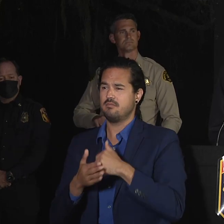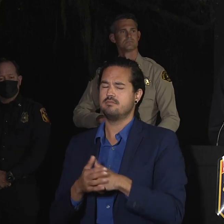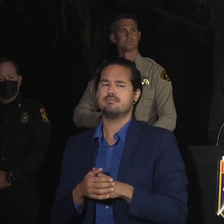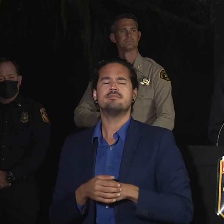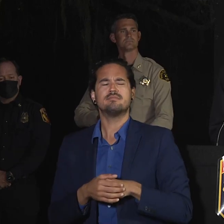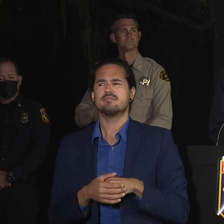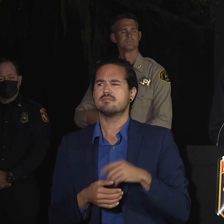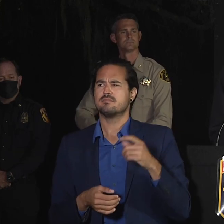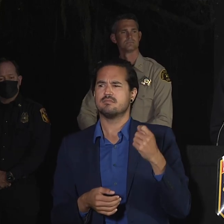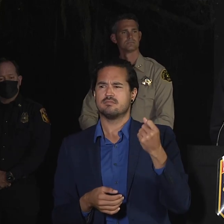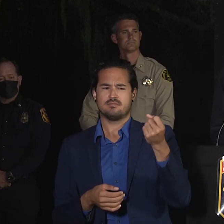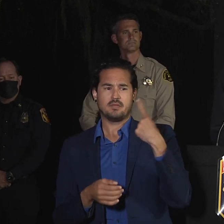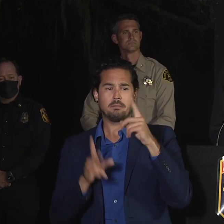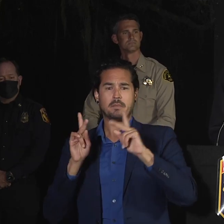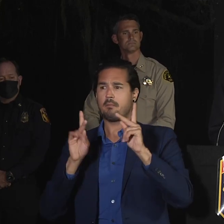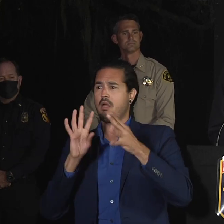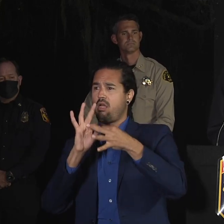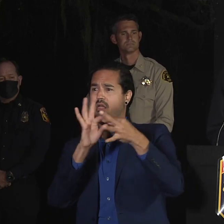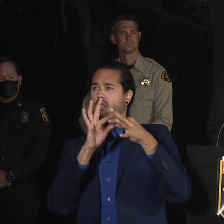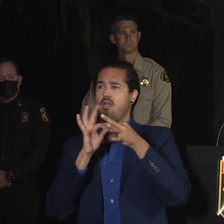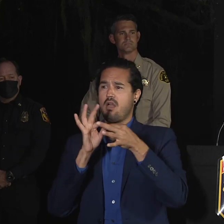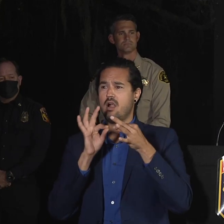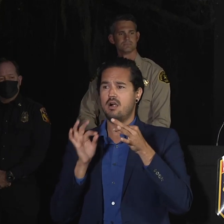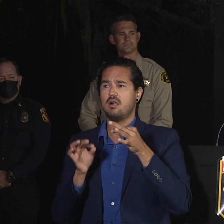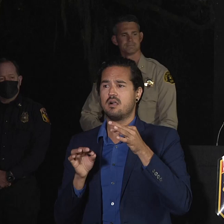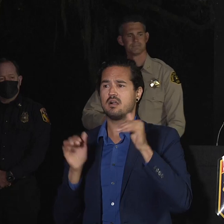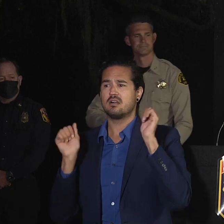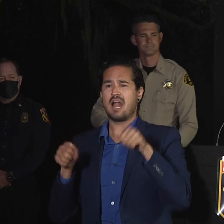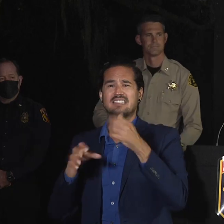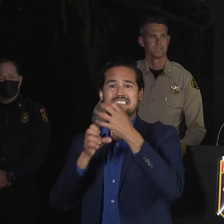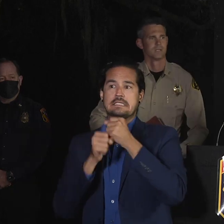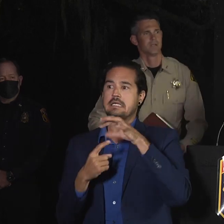of getting passes to get back in? And that would be one for the Sheriff's Department.